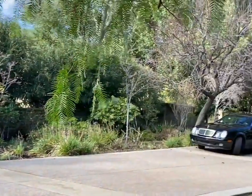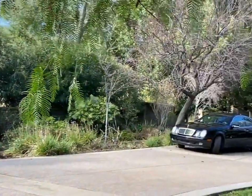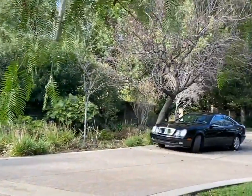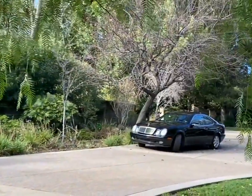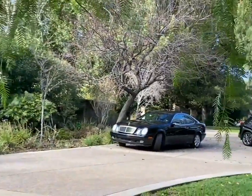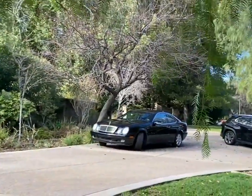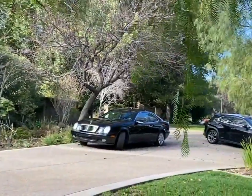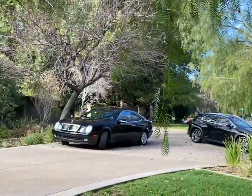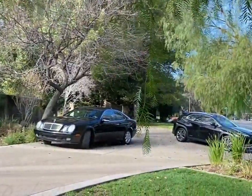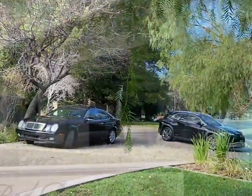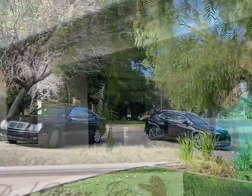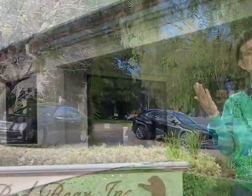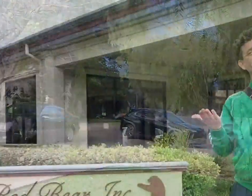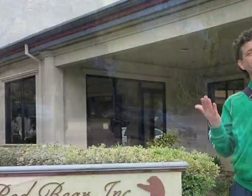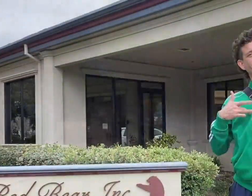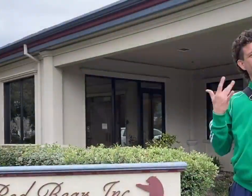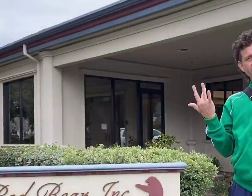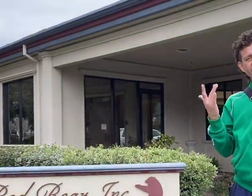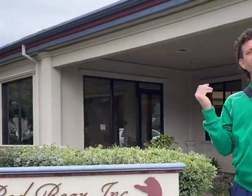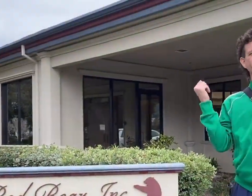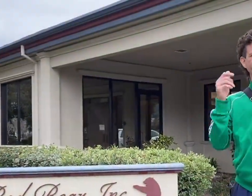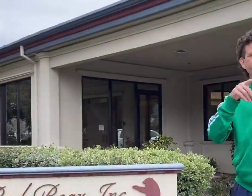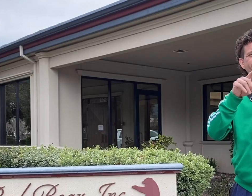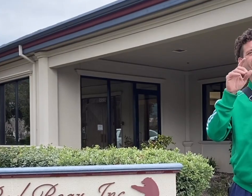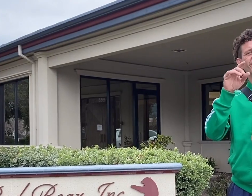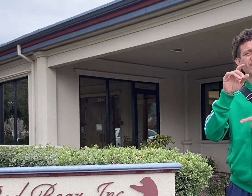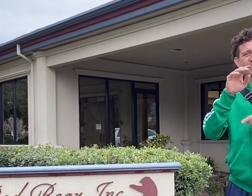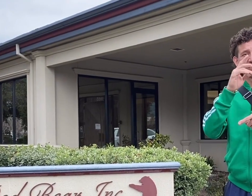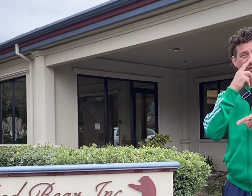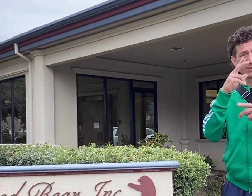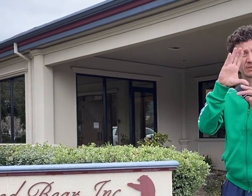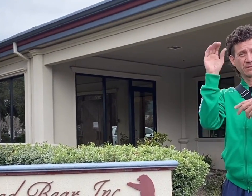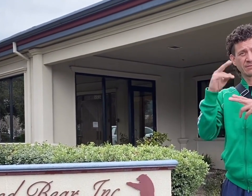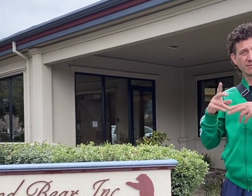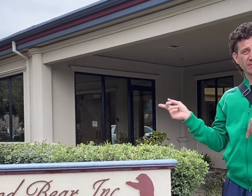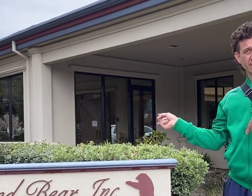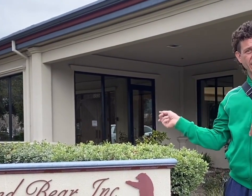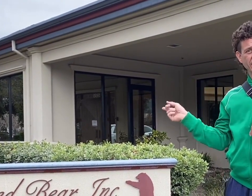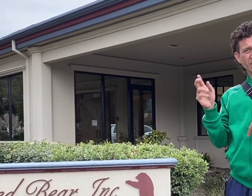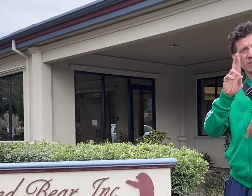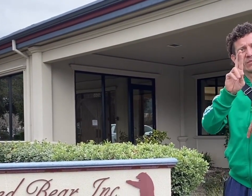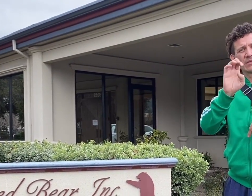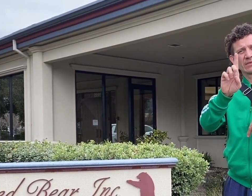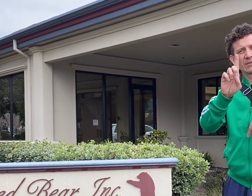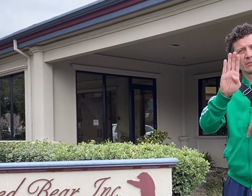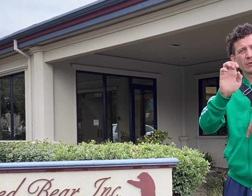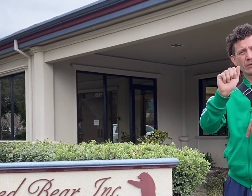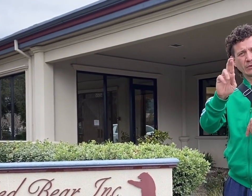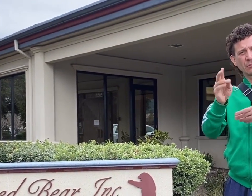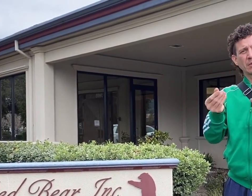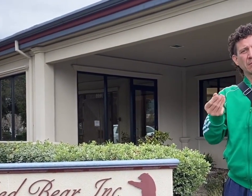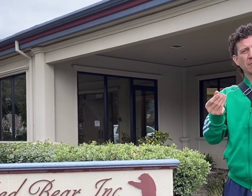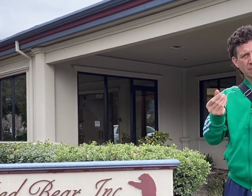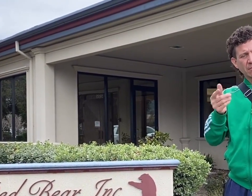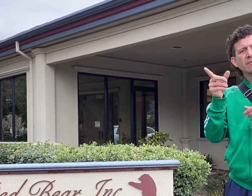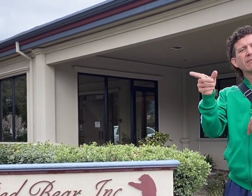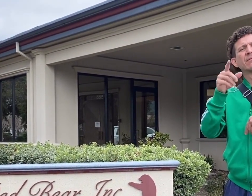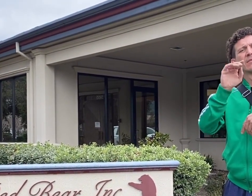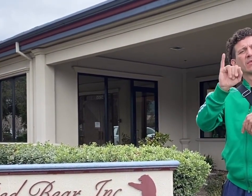So, what are we doing here? This is Red Bear Properties. John Madden, the